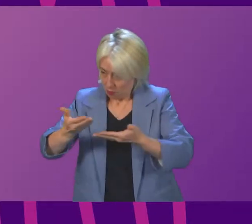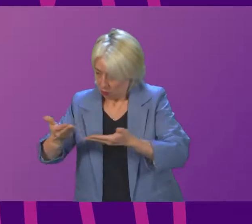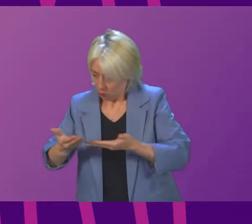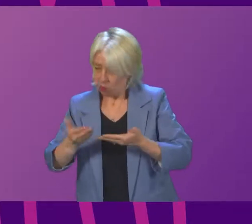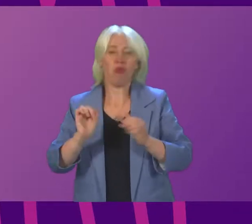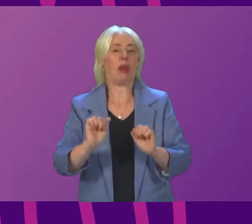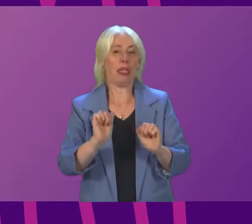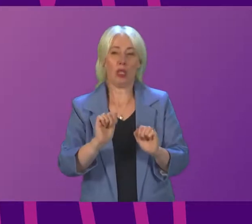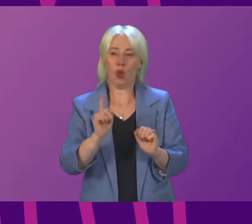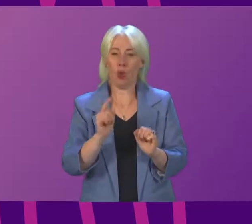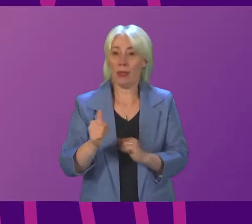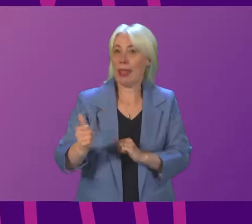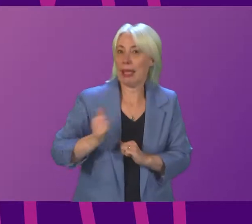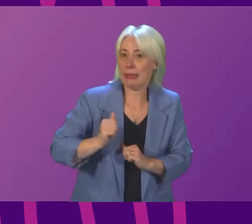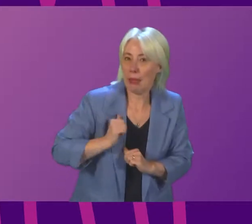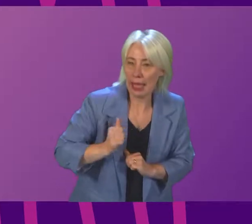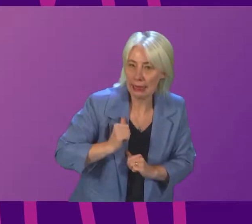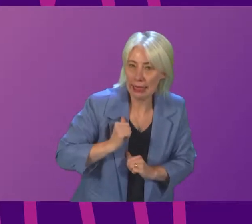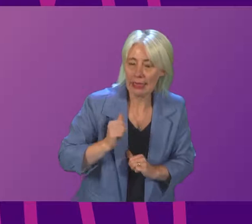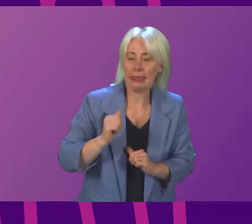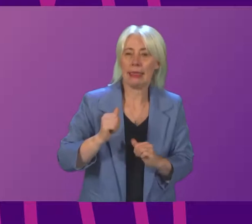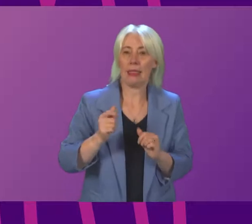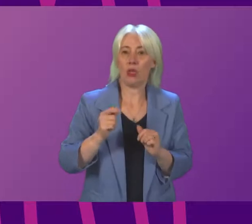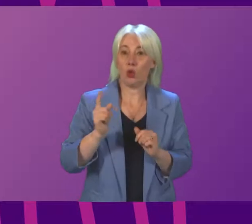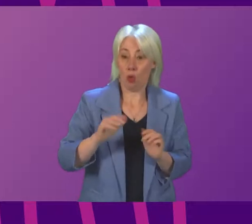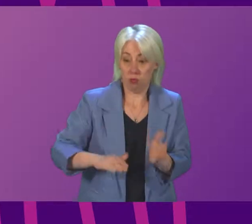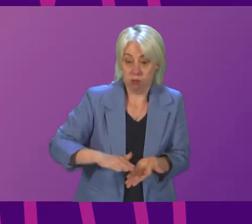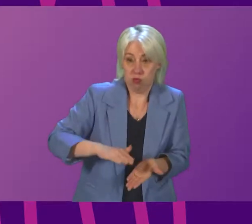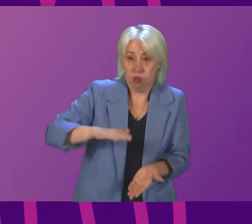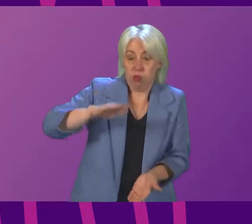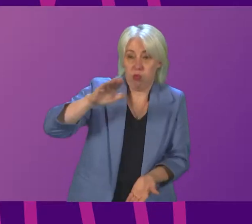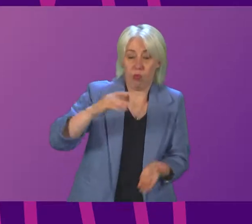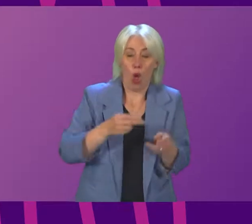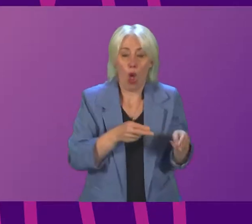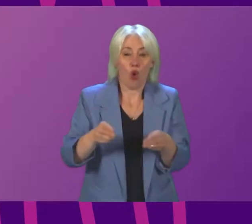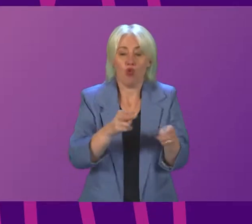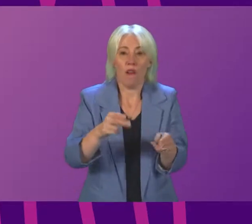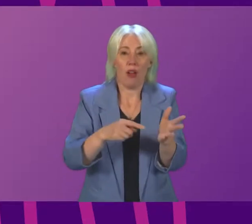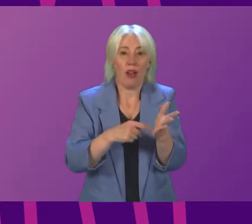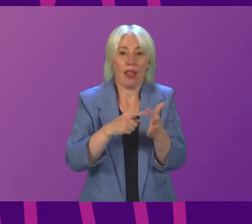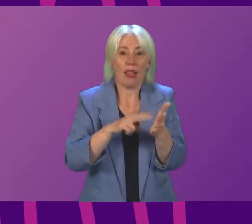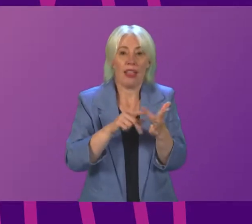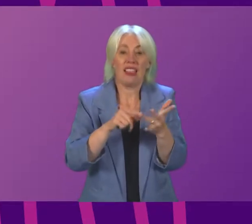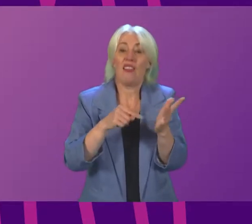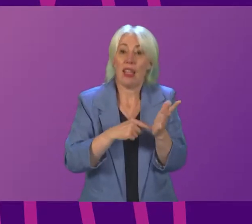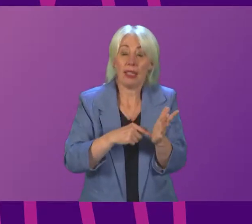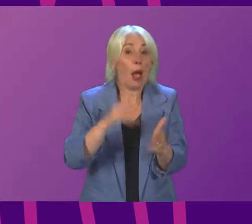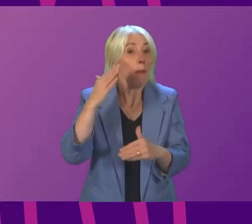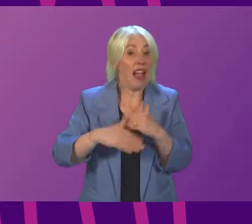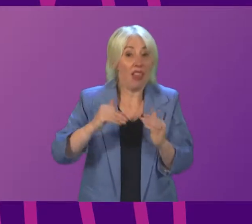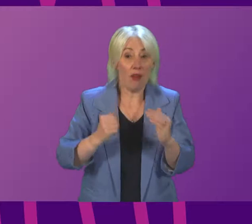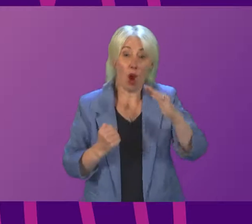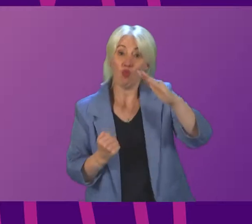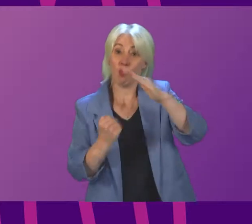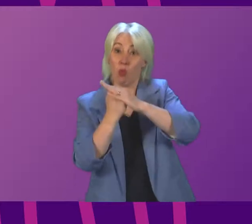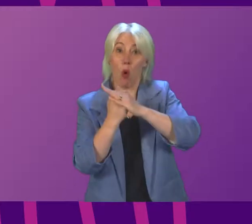expected size of the River Teviad. Thankfully, it did not reach the levels that were predicted. If it had,